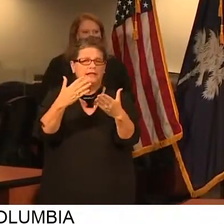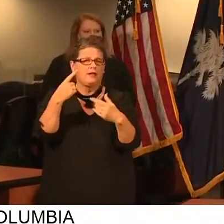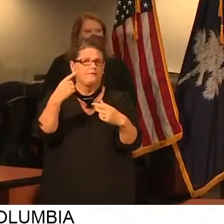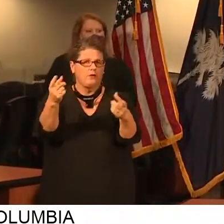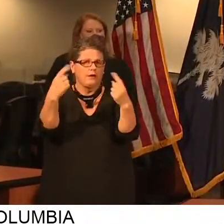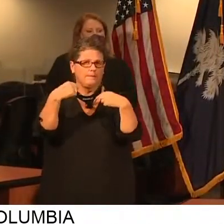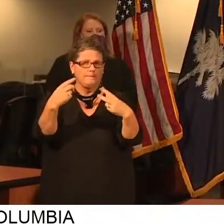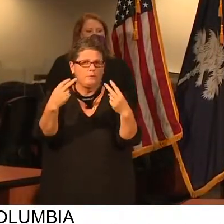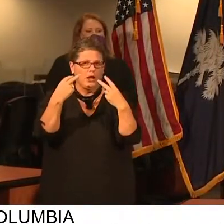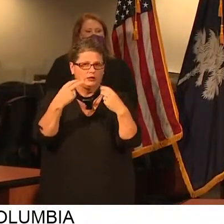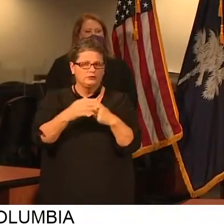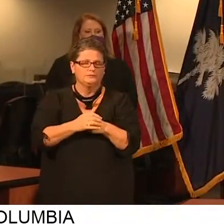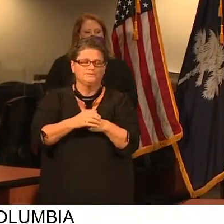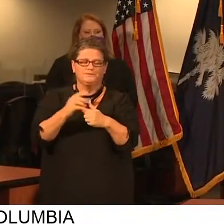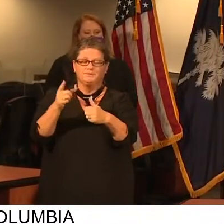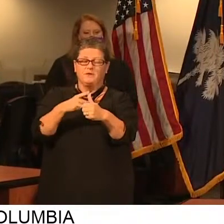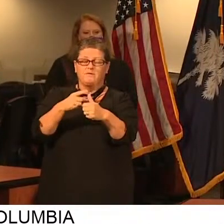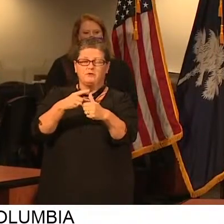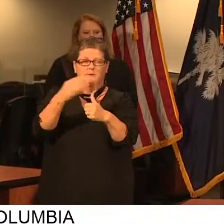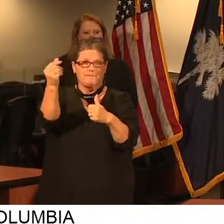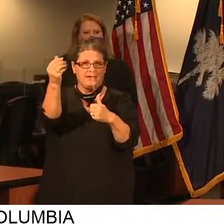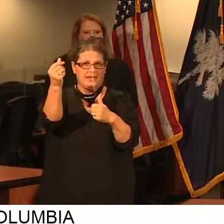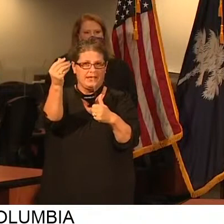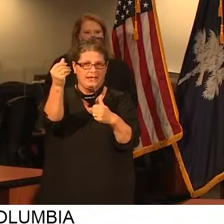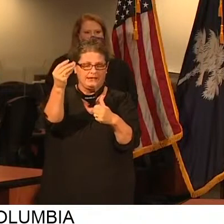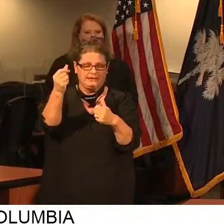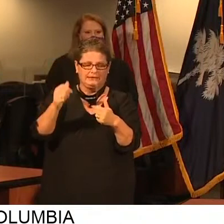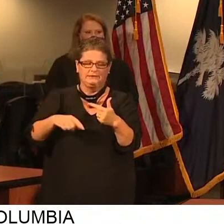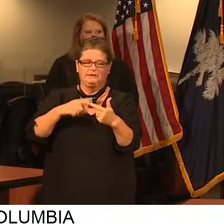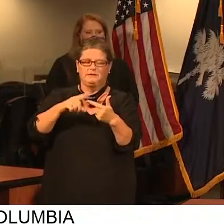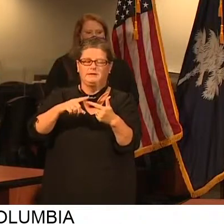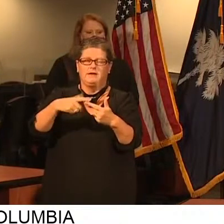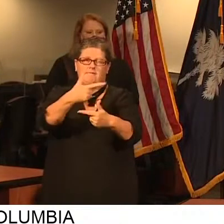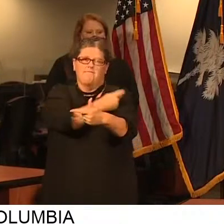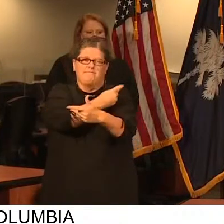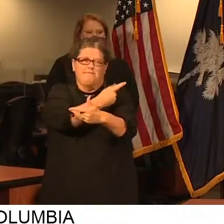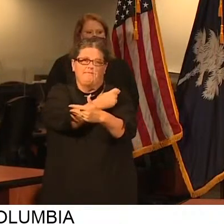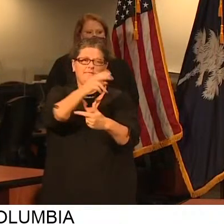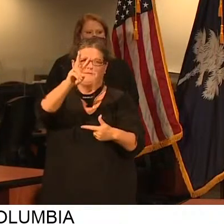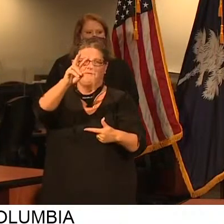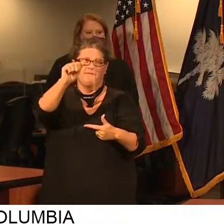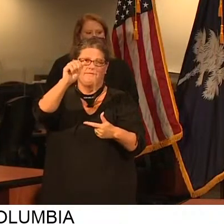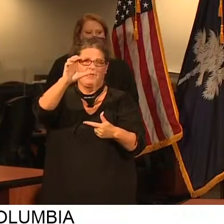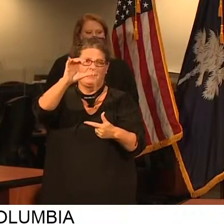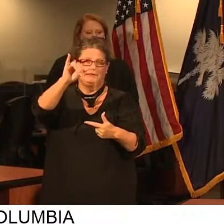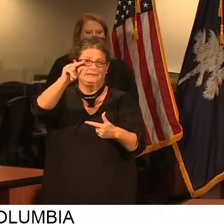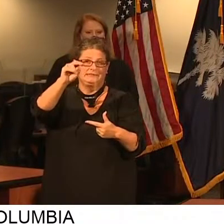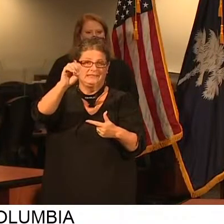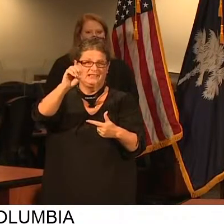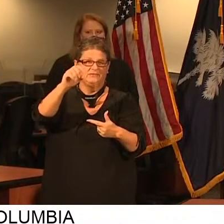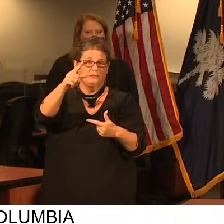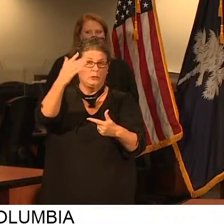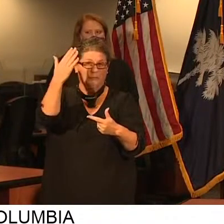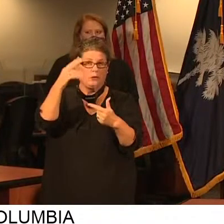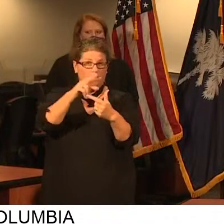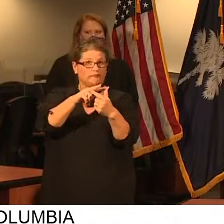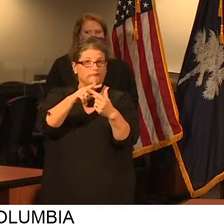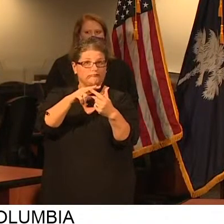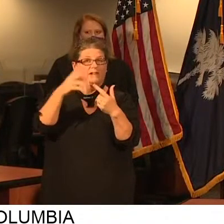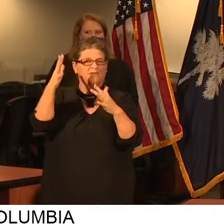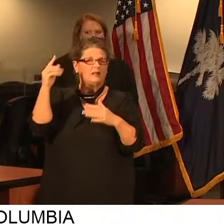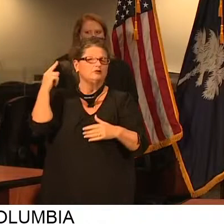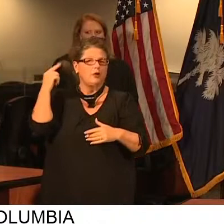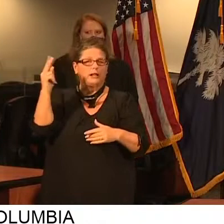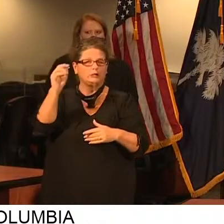coming. One is about money, and the other is about a vaccine. You know all those things have been in the